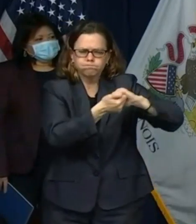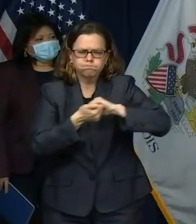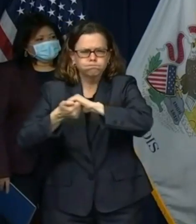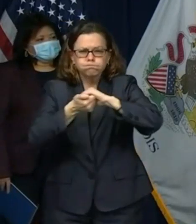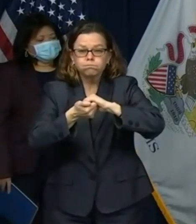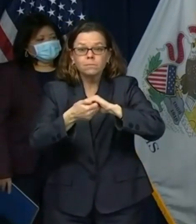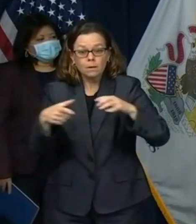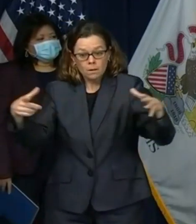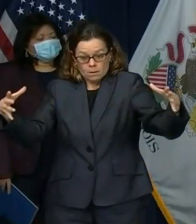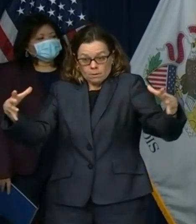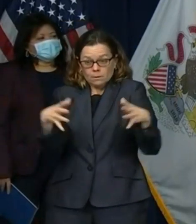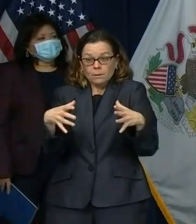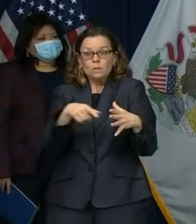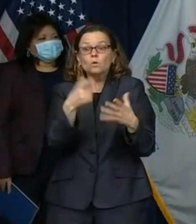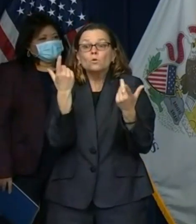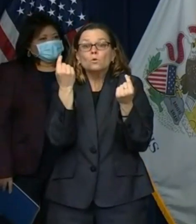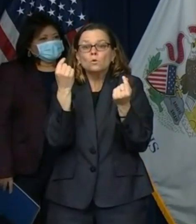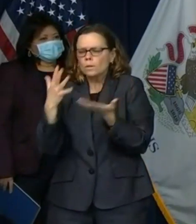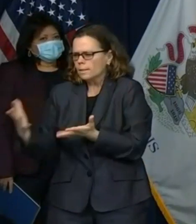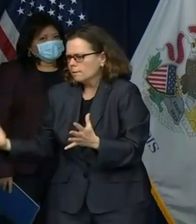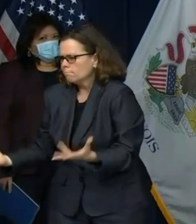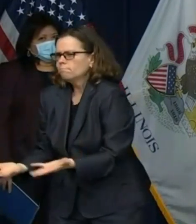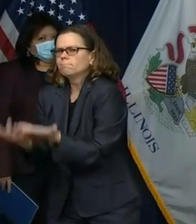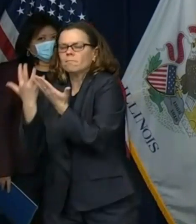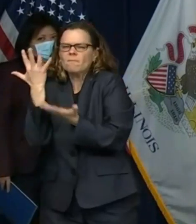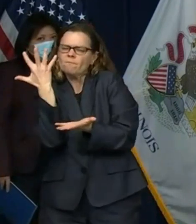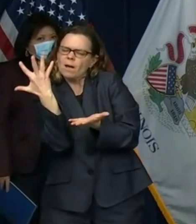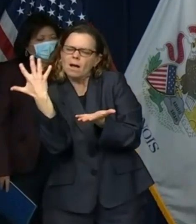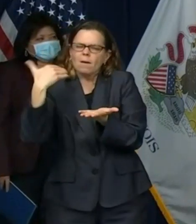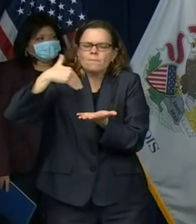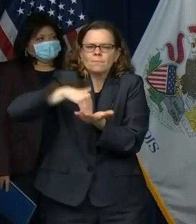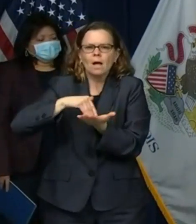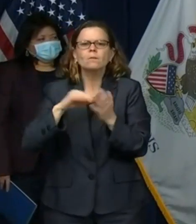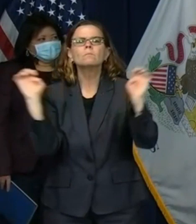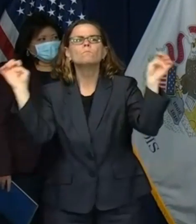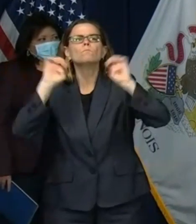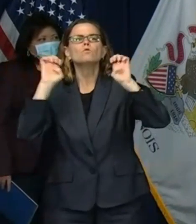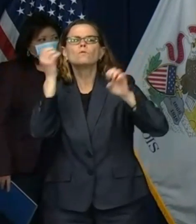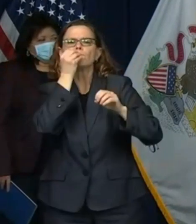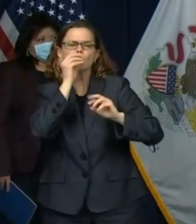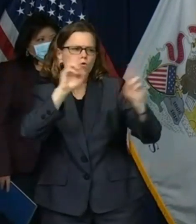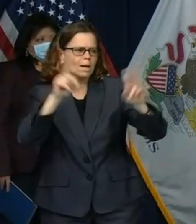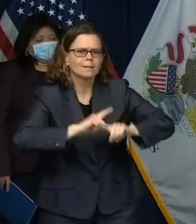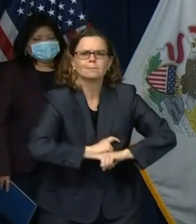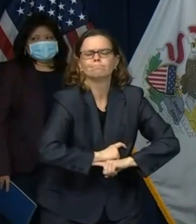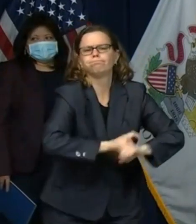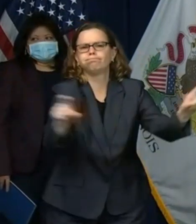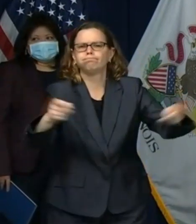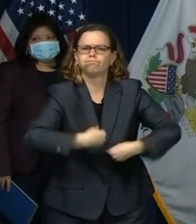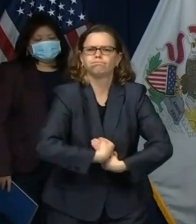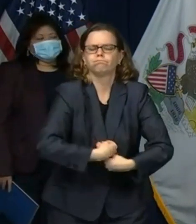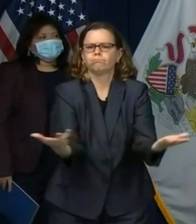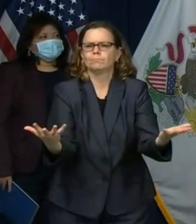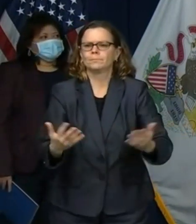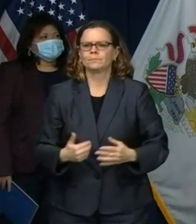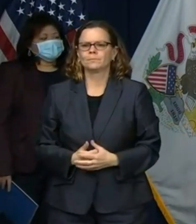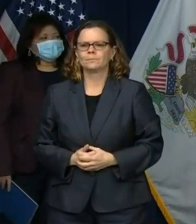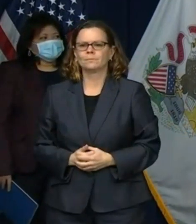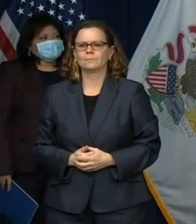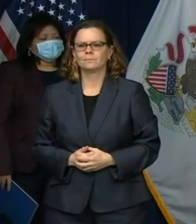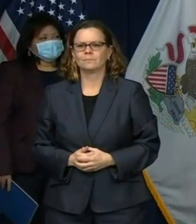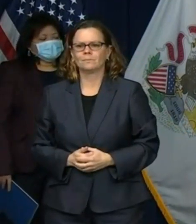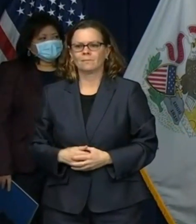throughout the region in addition since the early days of this pandemic we have seen an